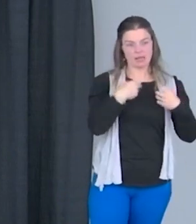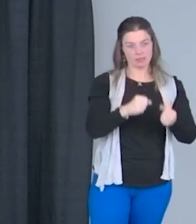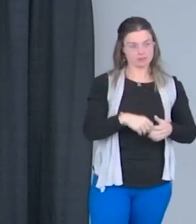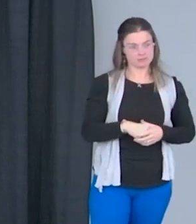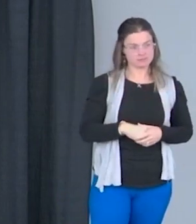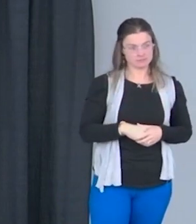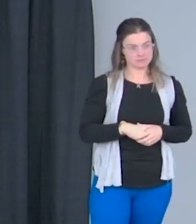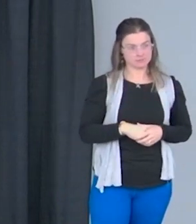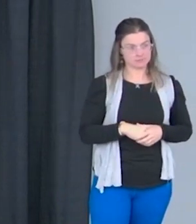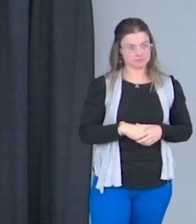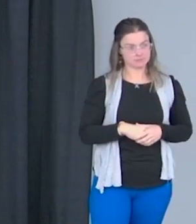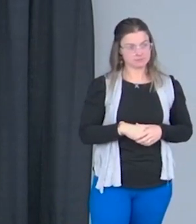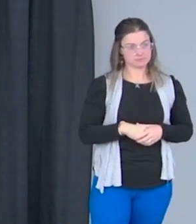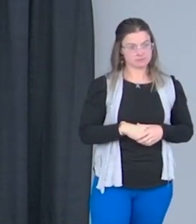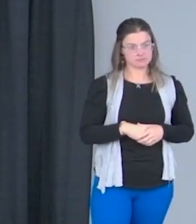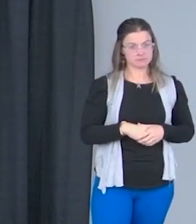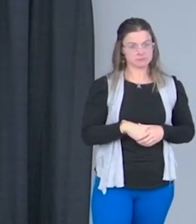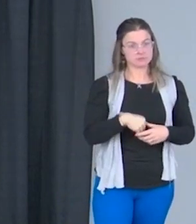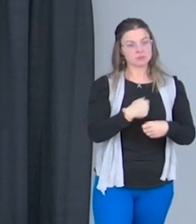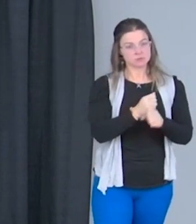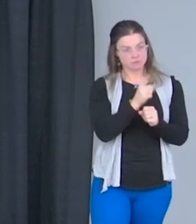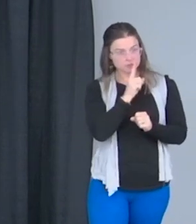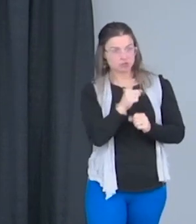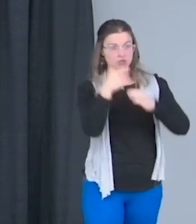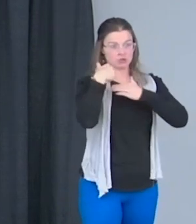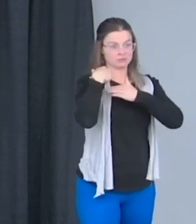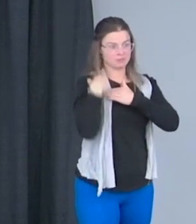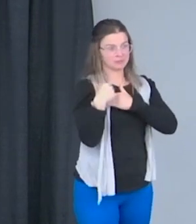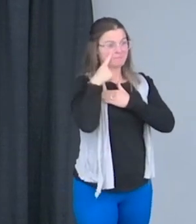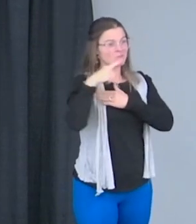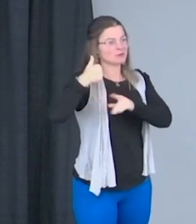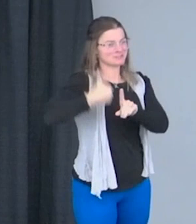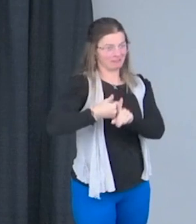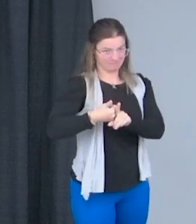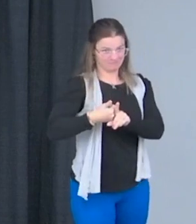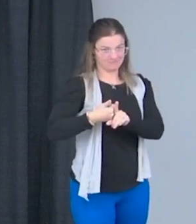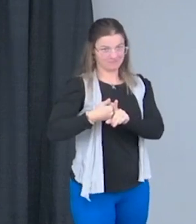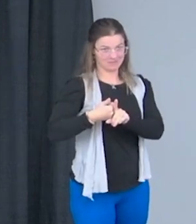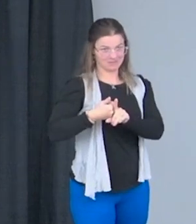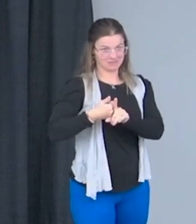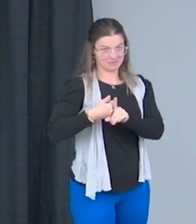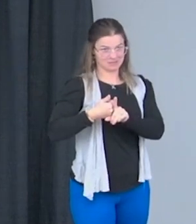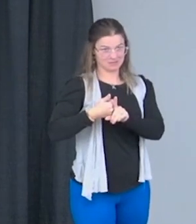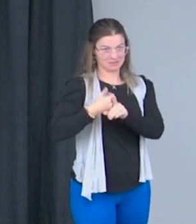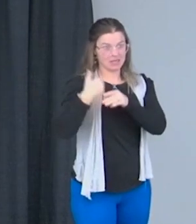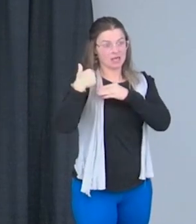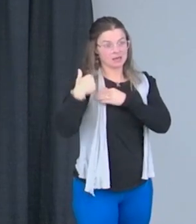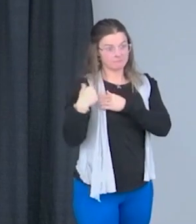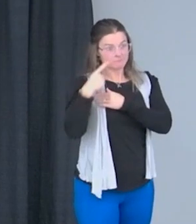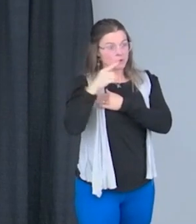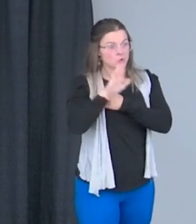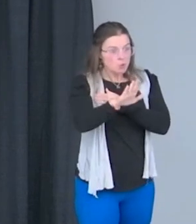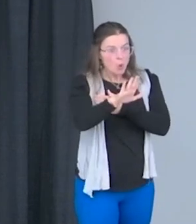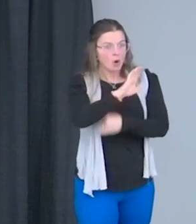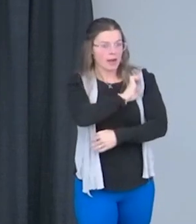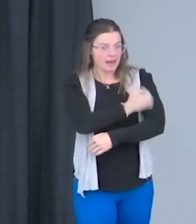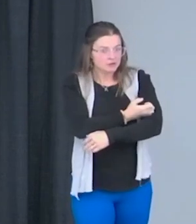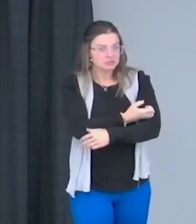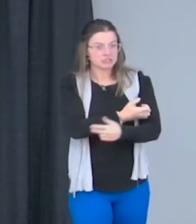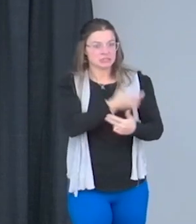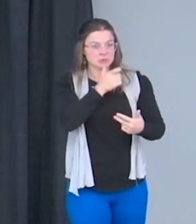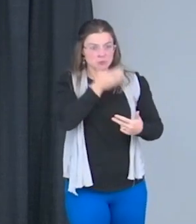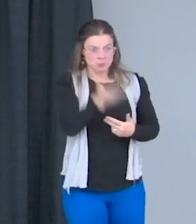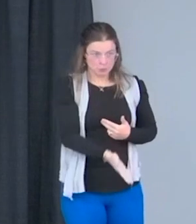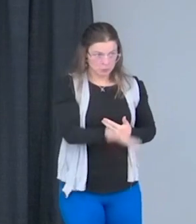So, just make sure that you are being accountable for yourself, accountable for your own energy and awareness of who you